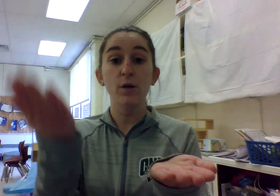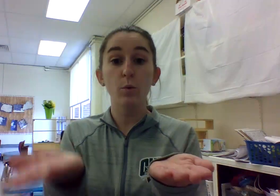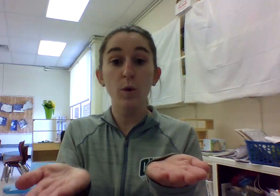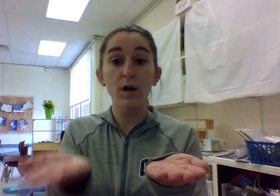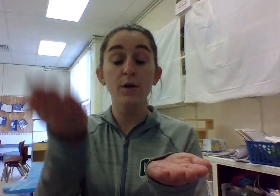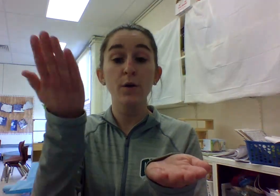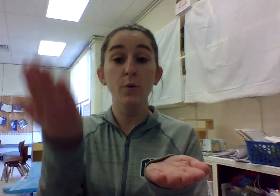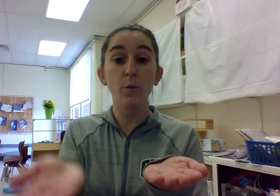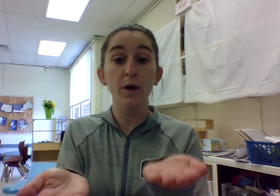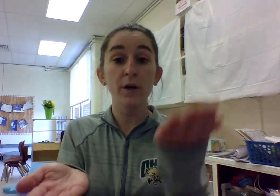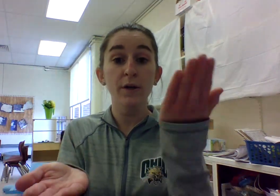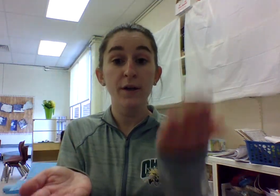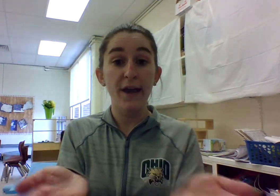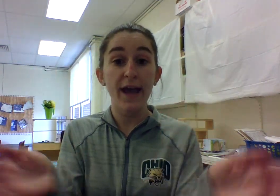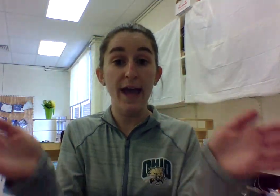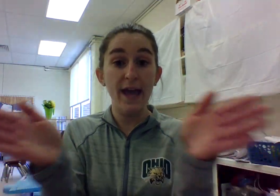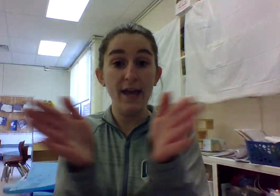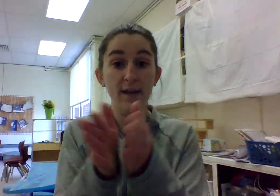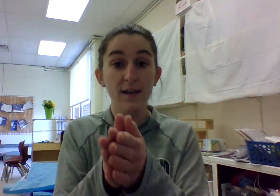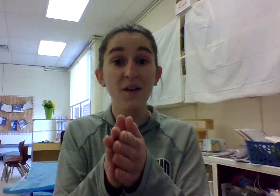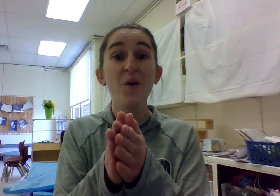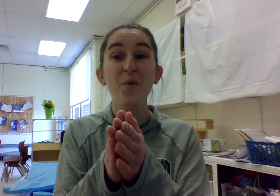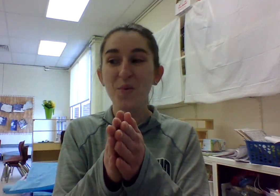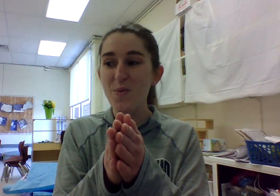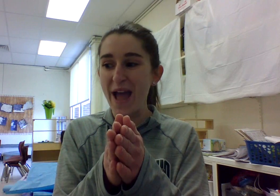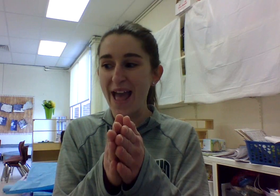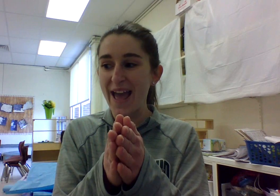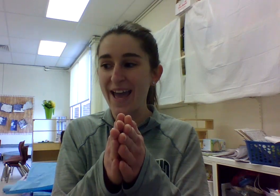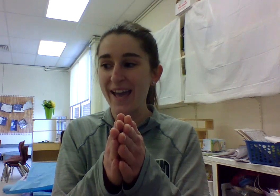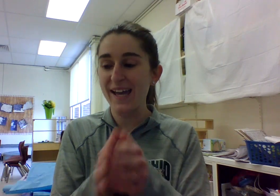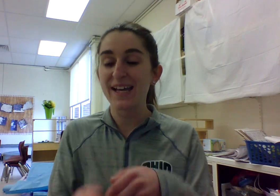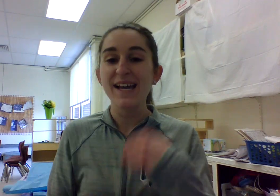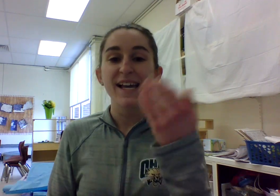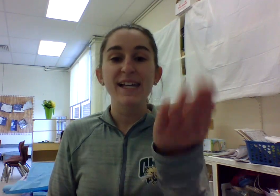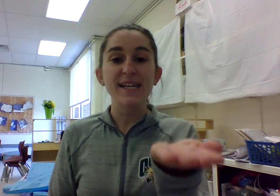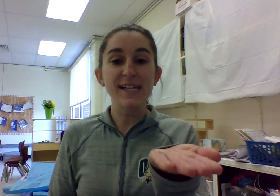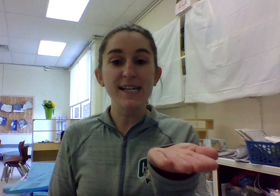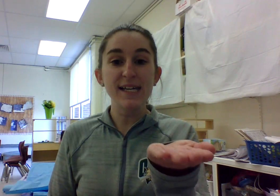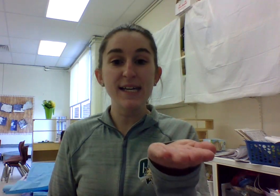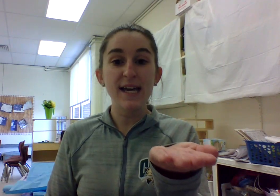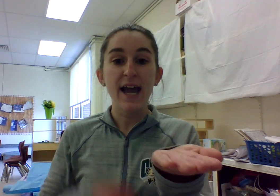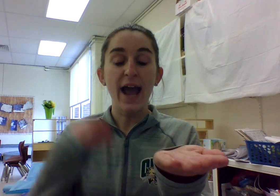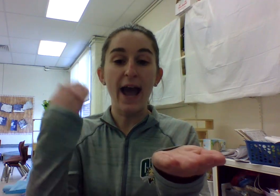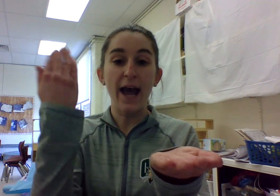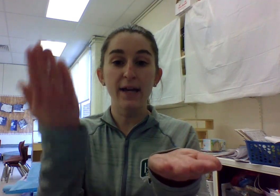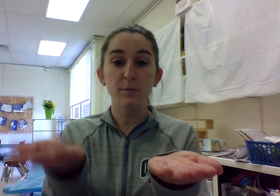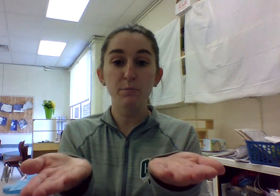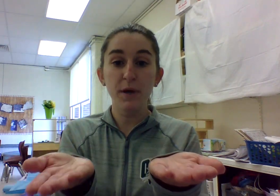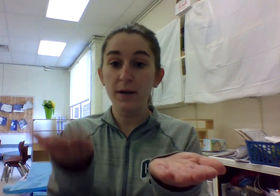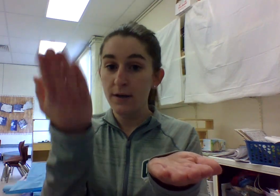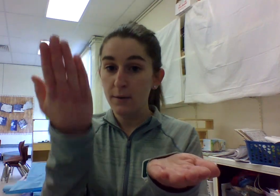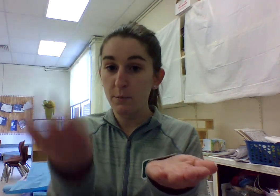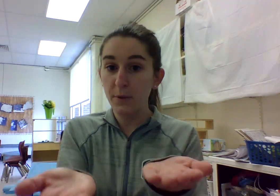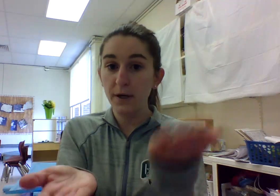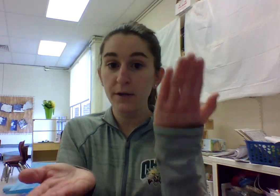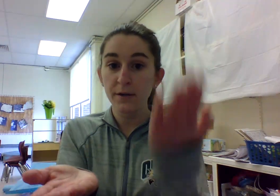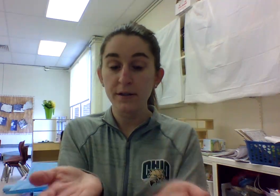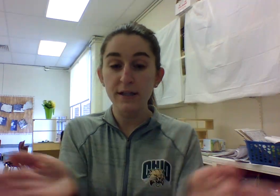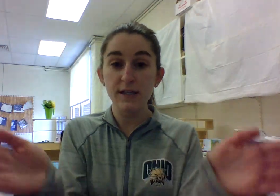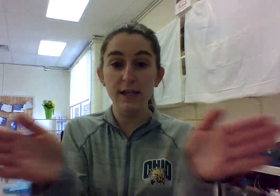wuh, wuh, a, wey. E, add buh, buh, e,